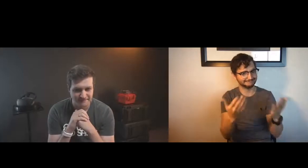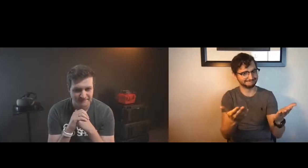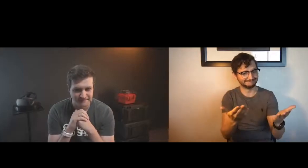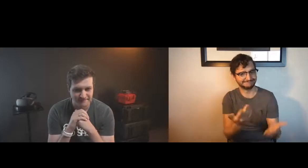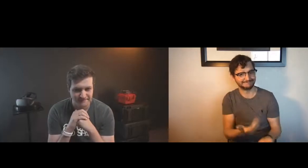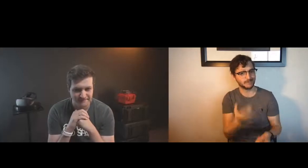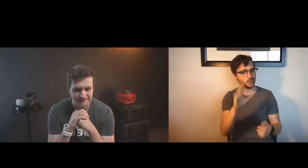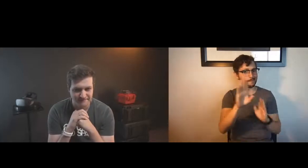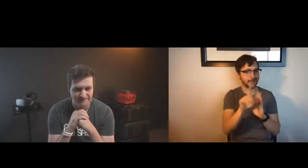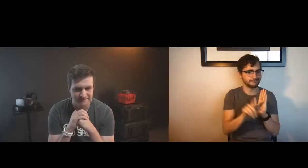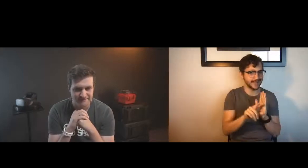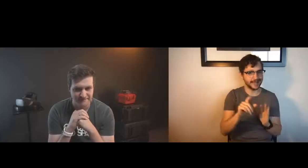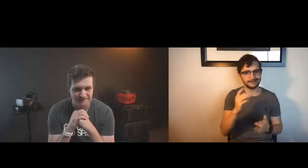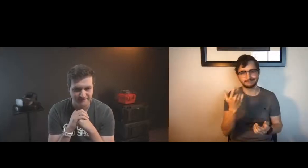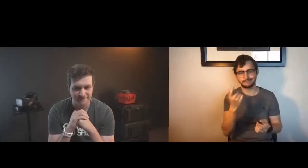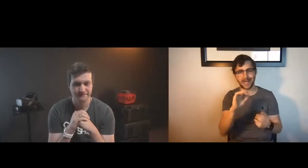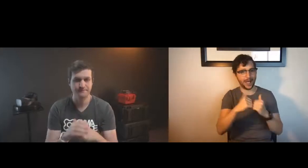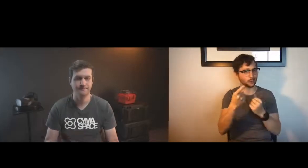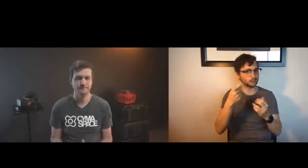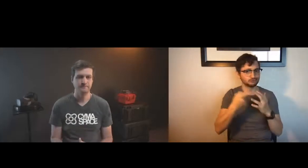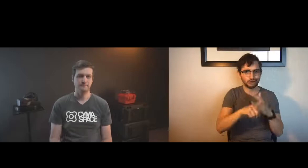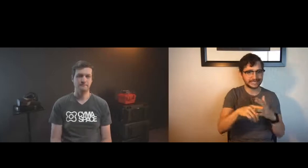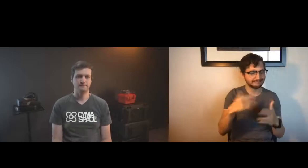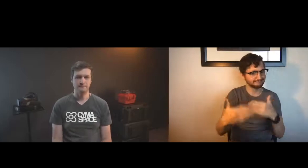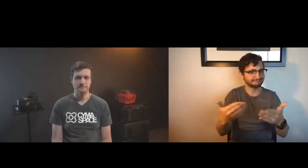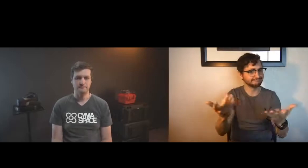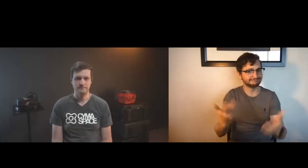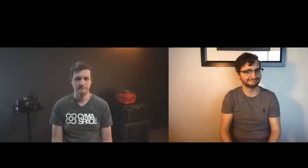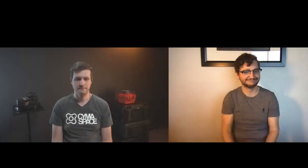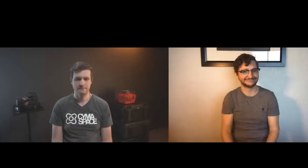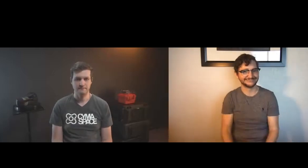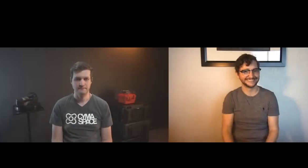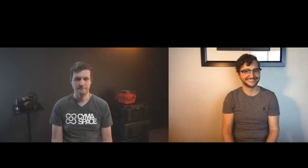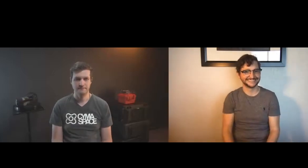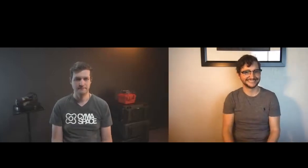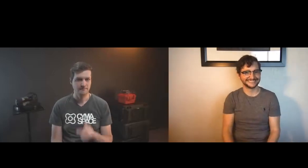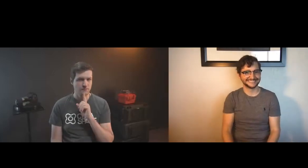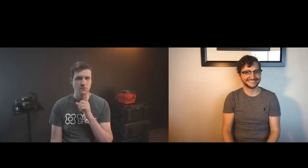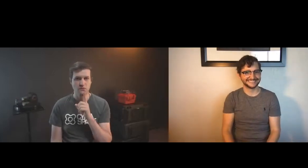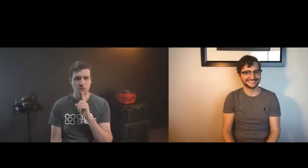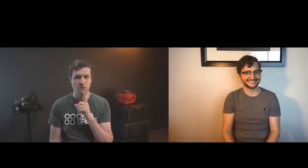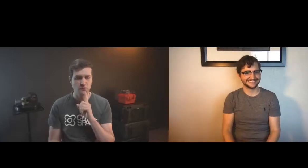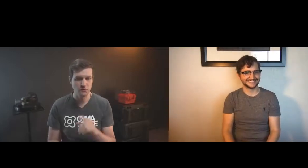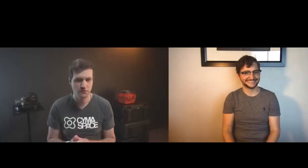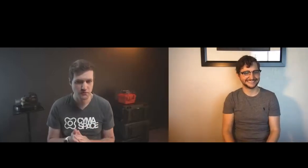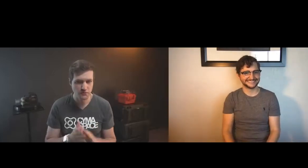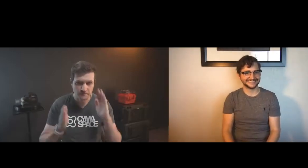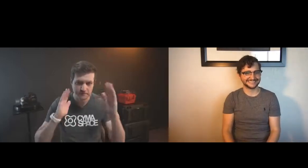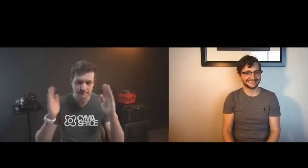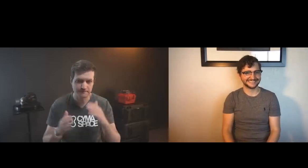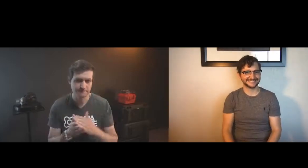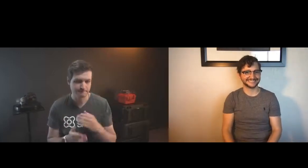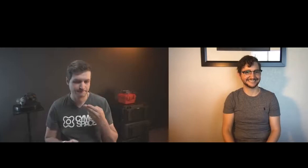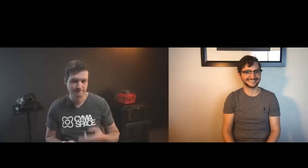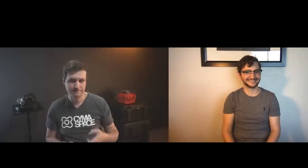miles would you like would you like to begin with an introduction tell us a little bit about your background and how you got started on the path that led you to where you are today